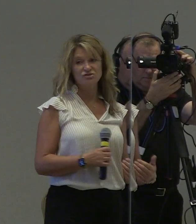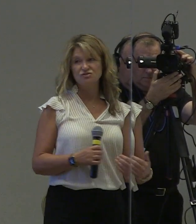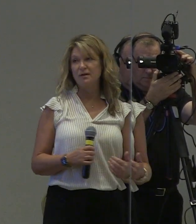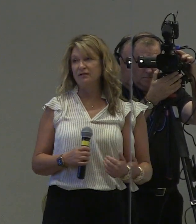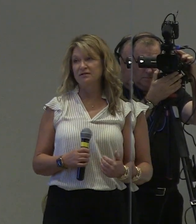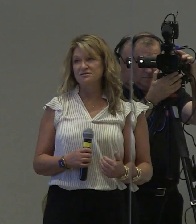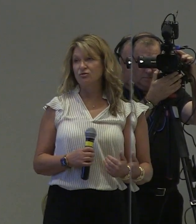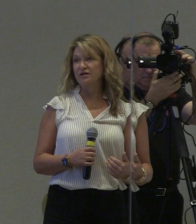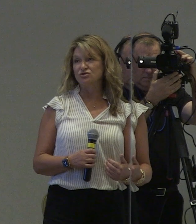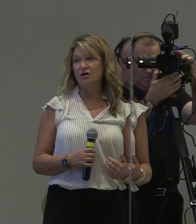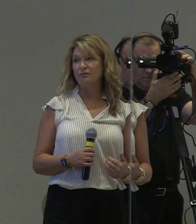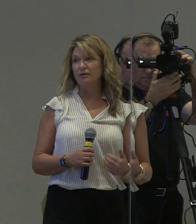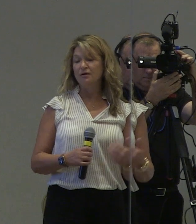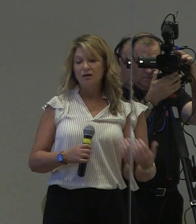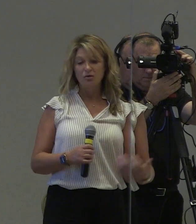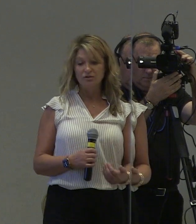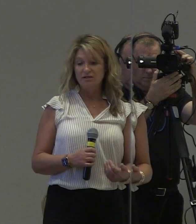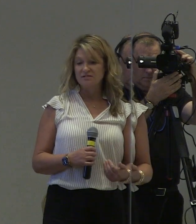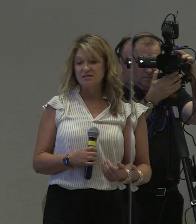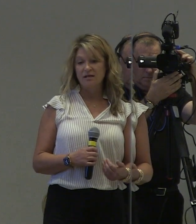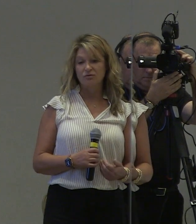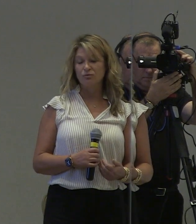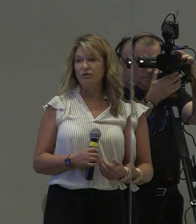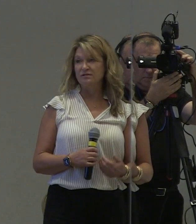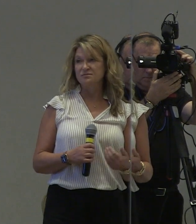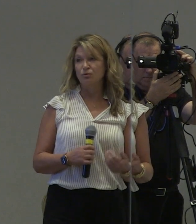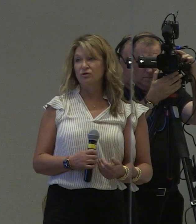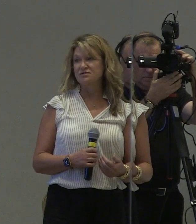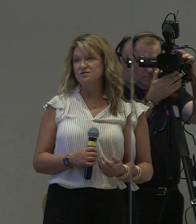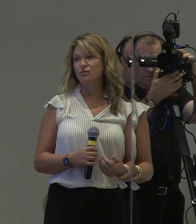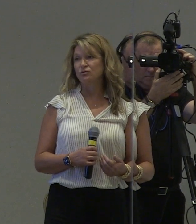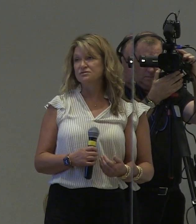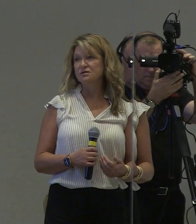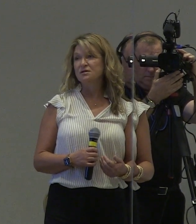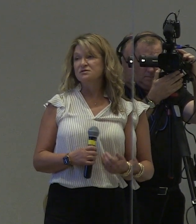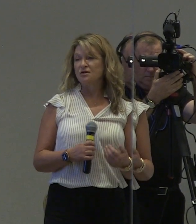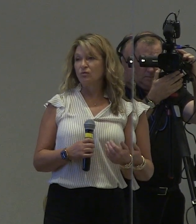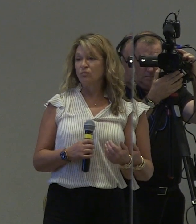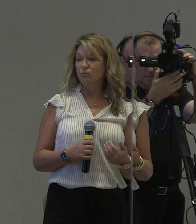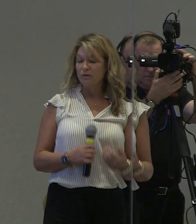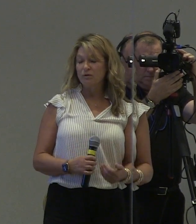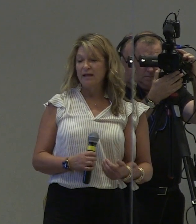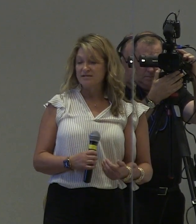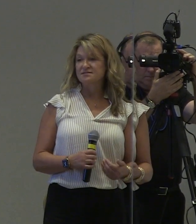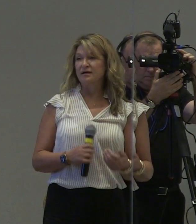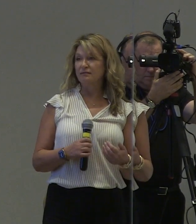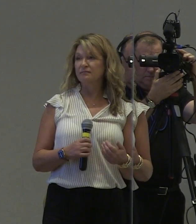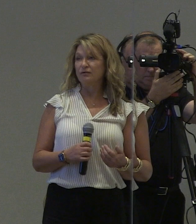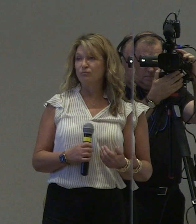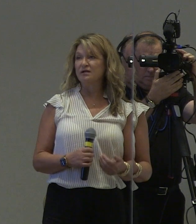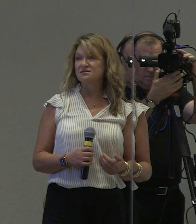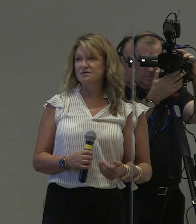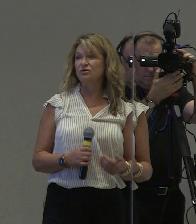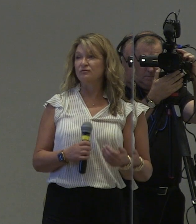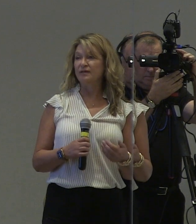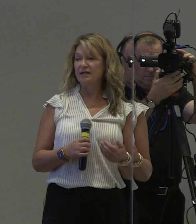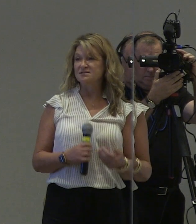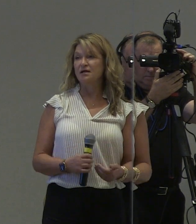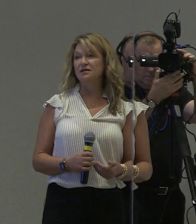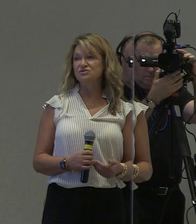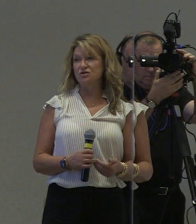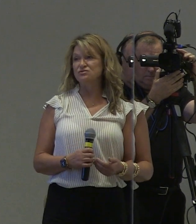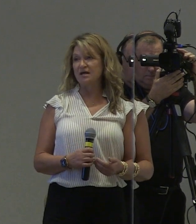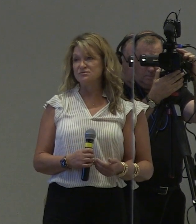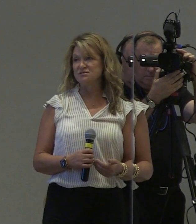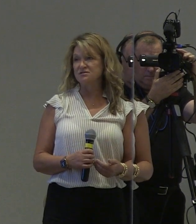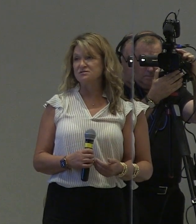greene county judge bailey does a great job and holding kids accountable and supporting schools so we would ask that it would be considered that